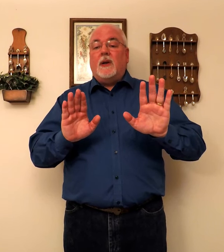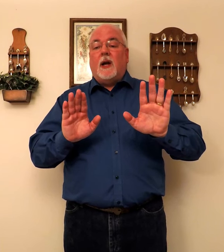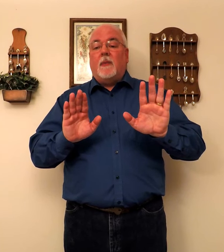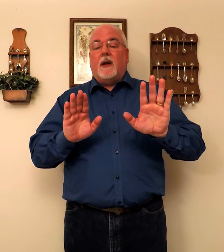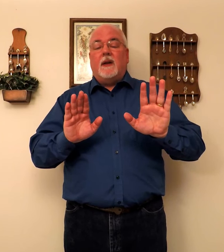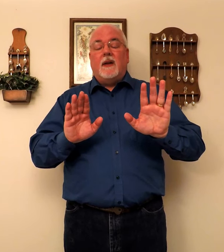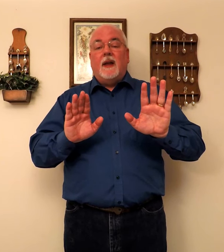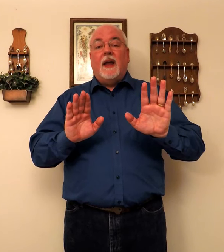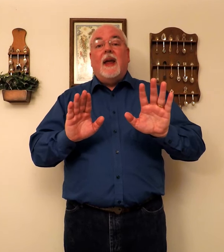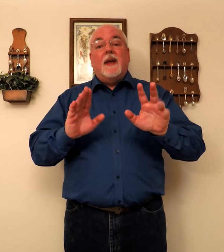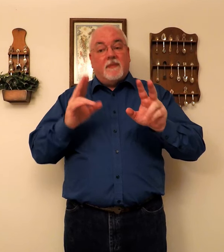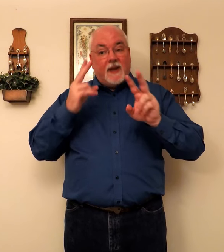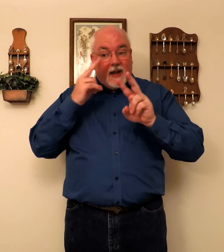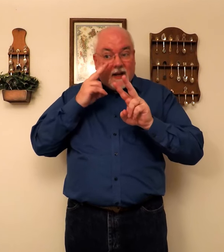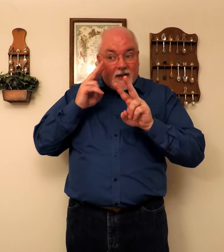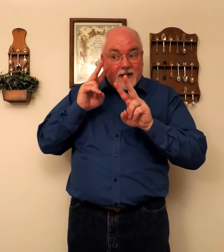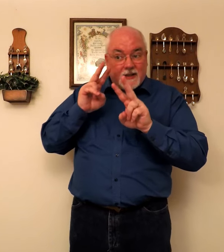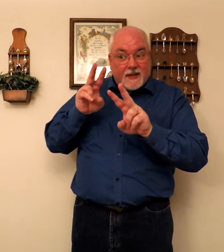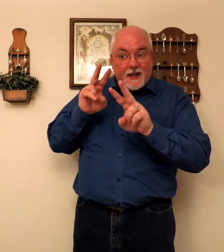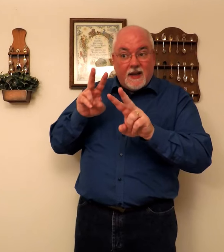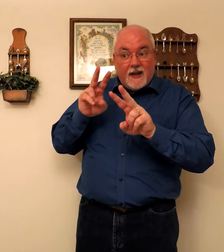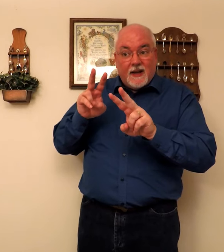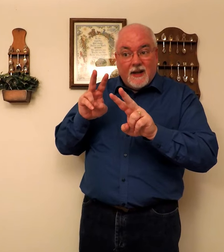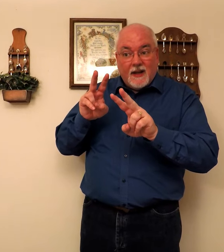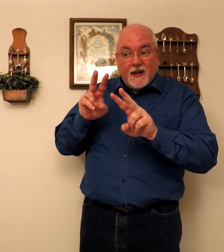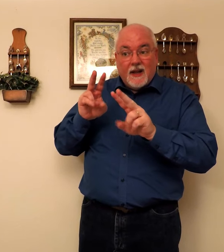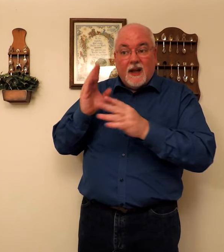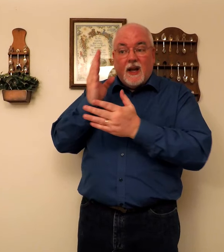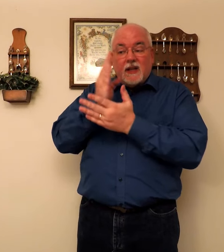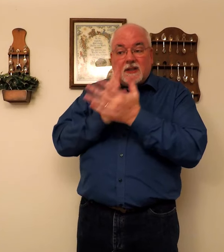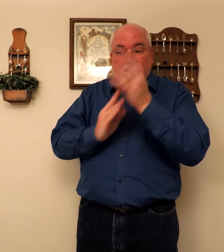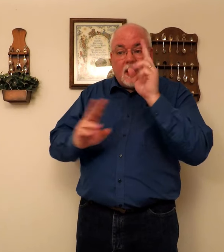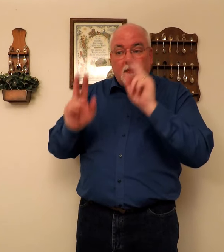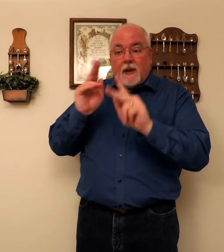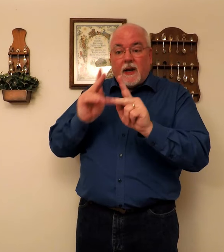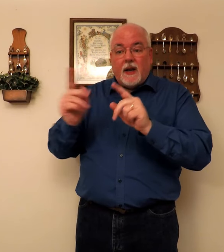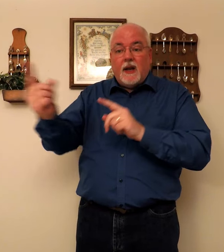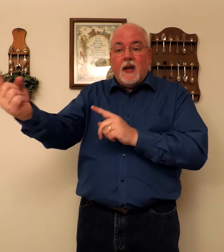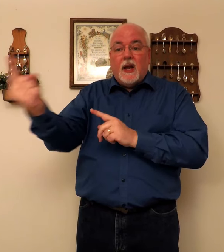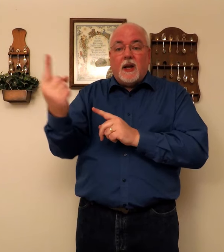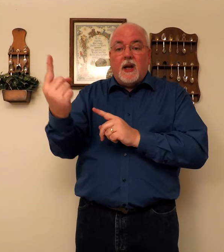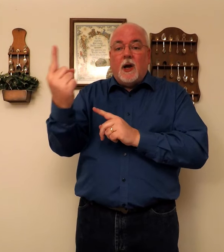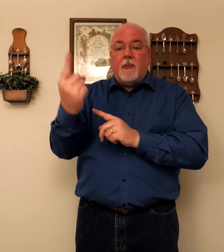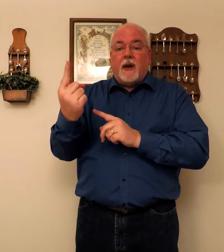coming. To see. Somebody. Coming.